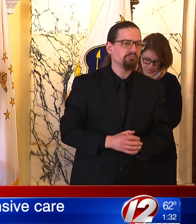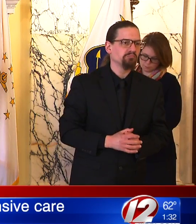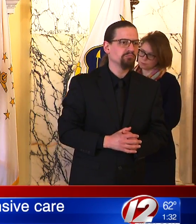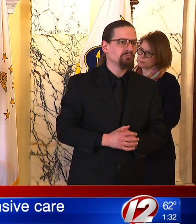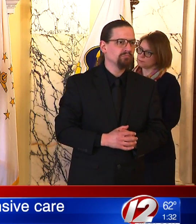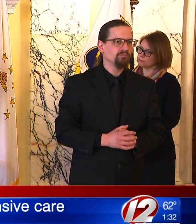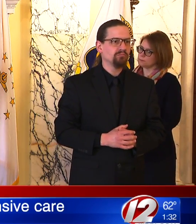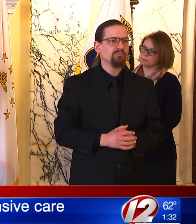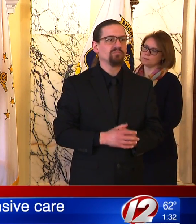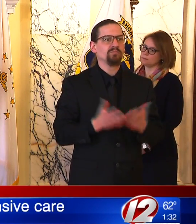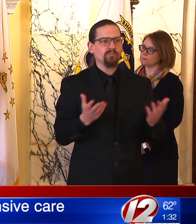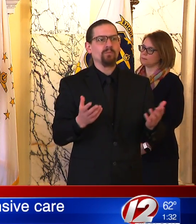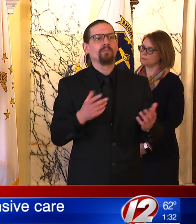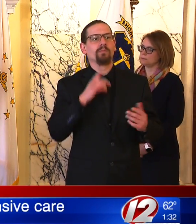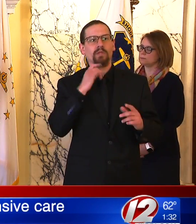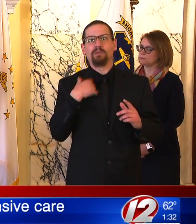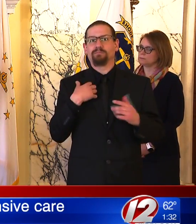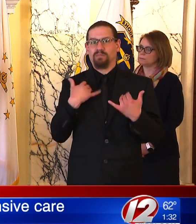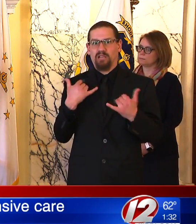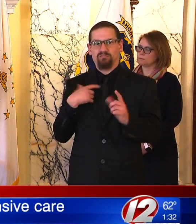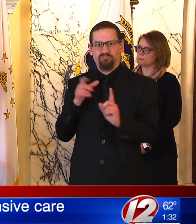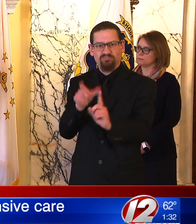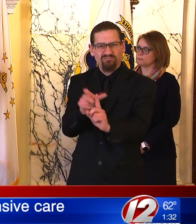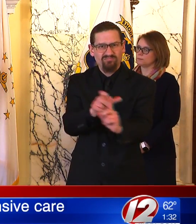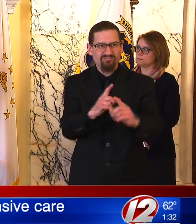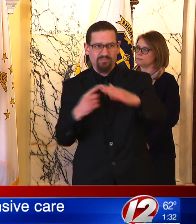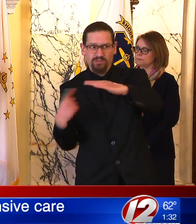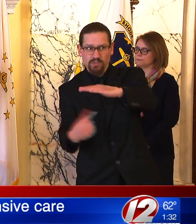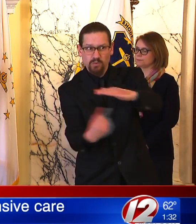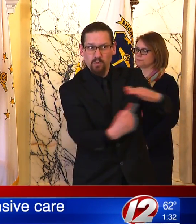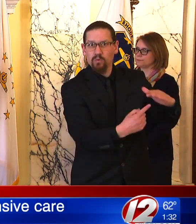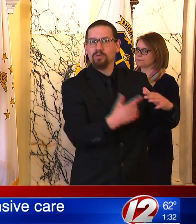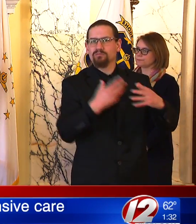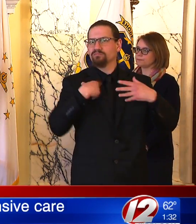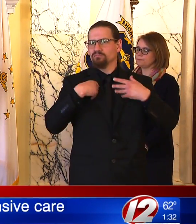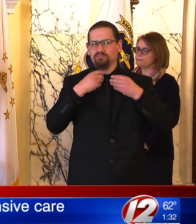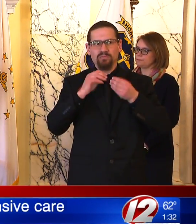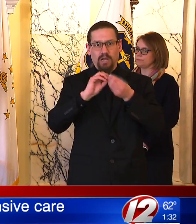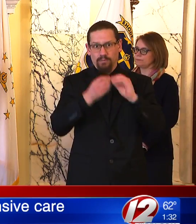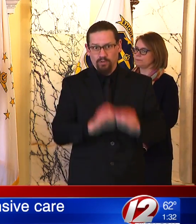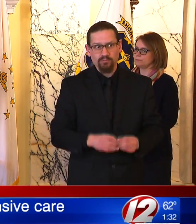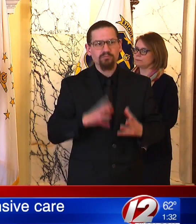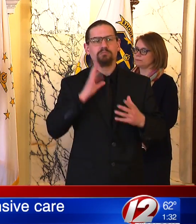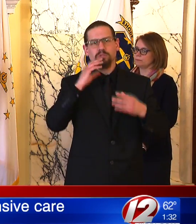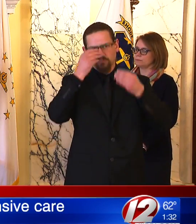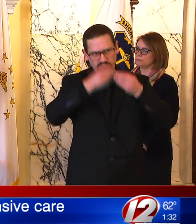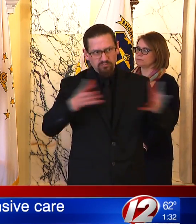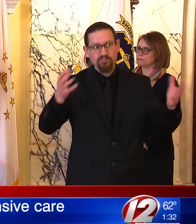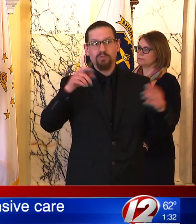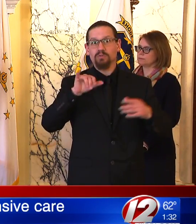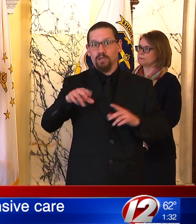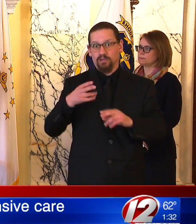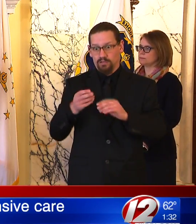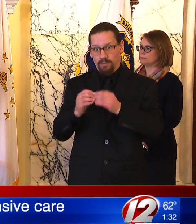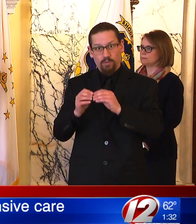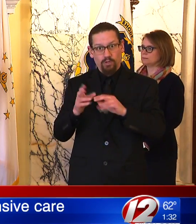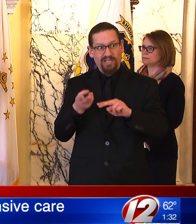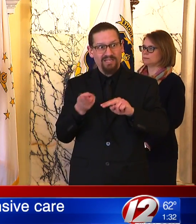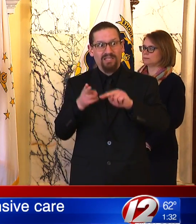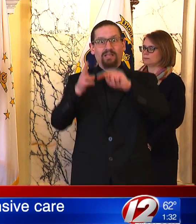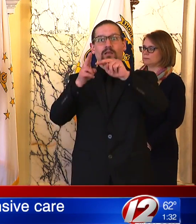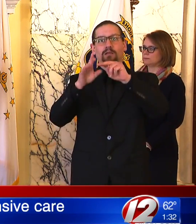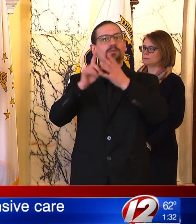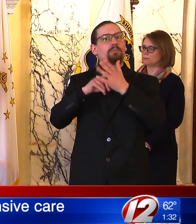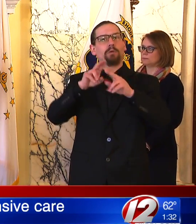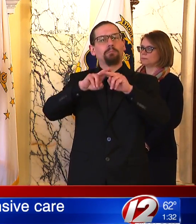significant drops. The significant drops may occur because big groups often go off